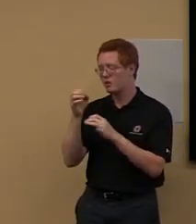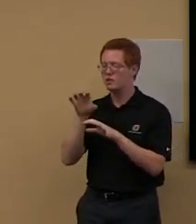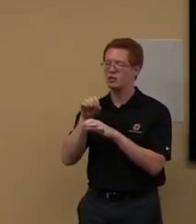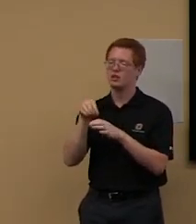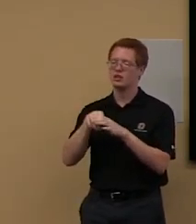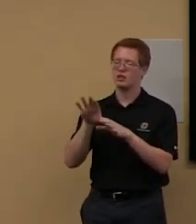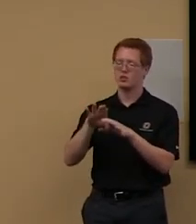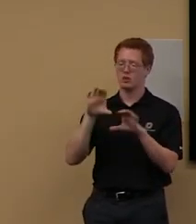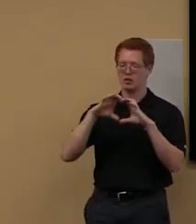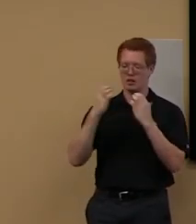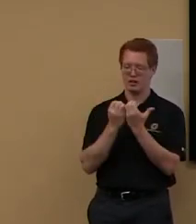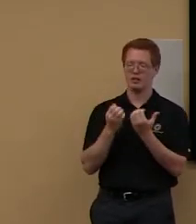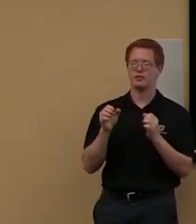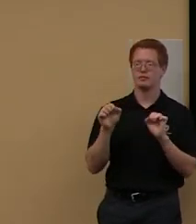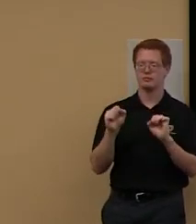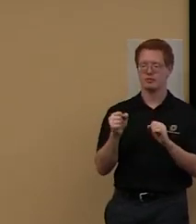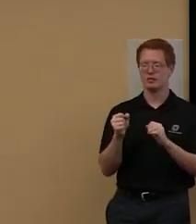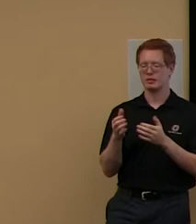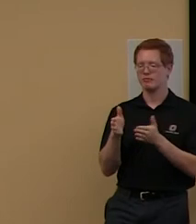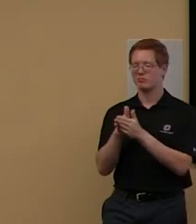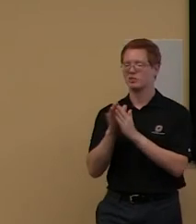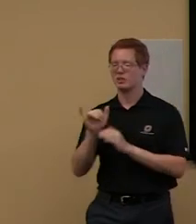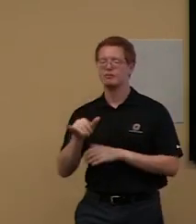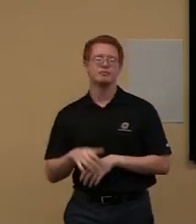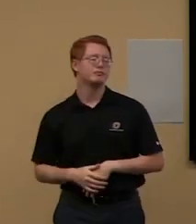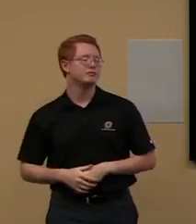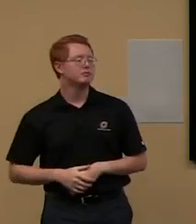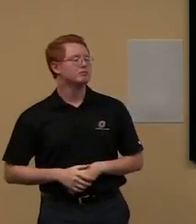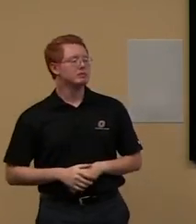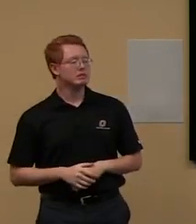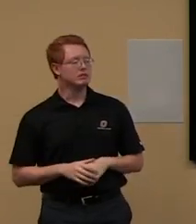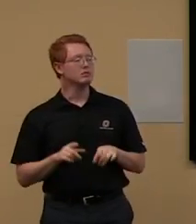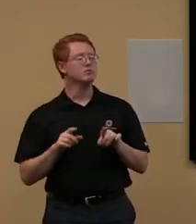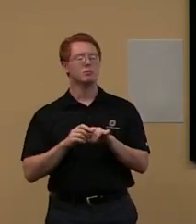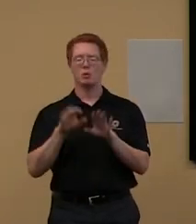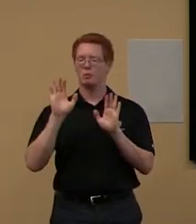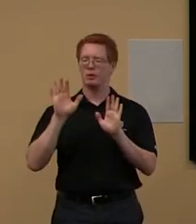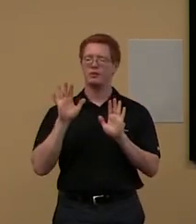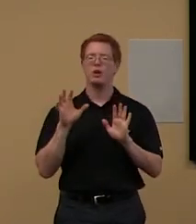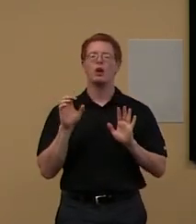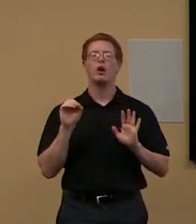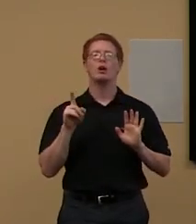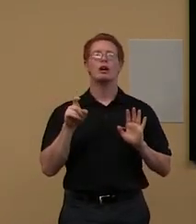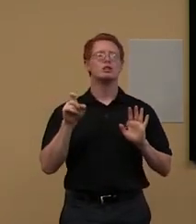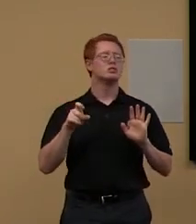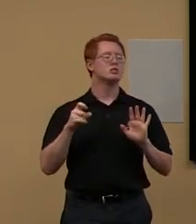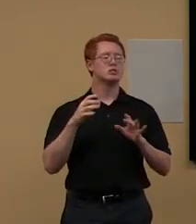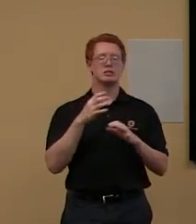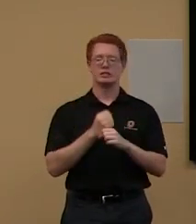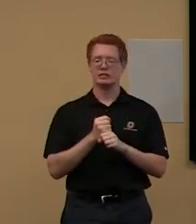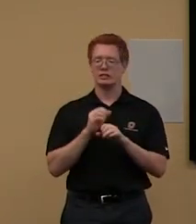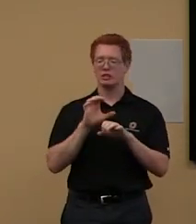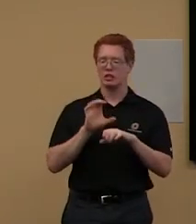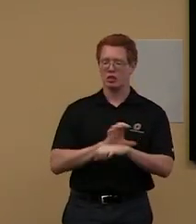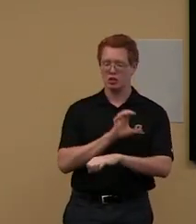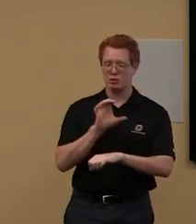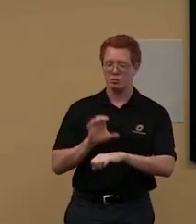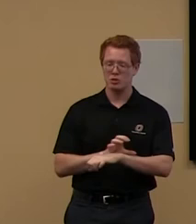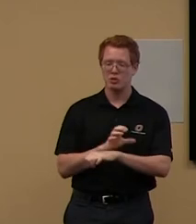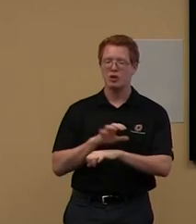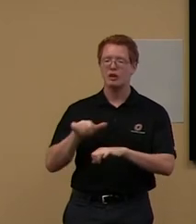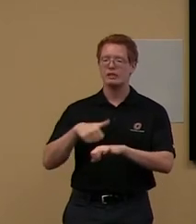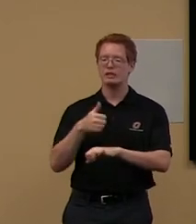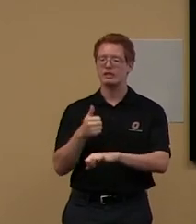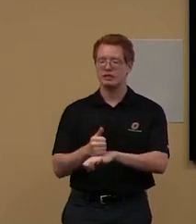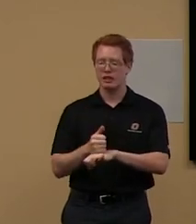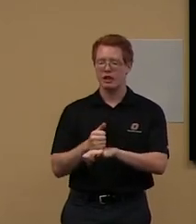Yeah. All right. All right. Um, I should grab a computer and get that booted up